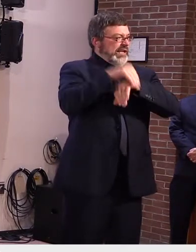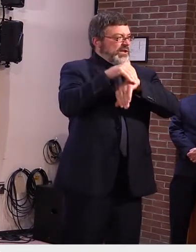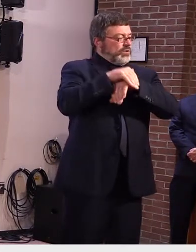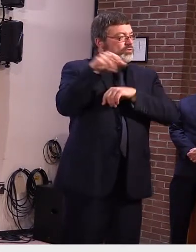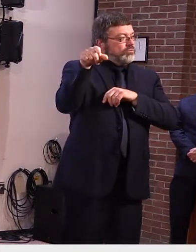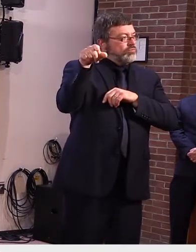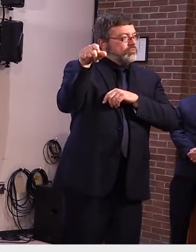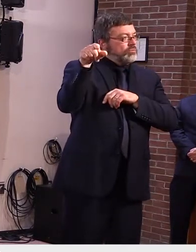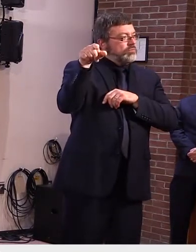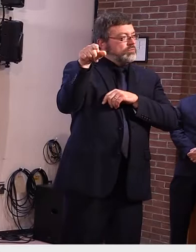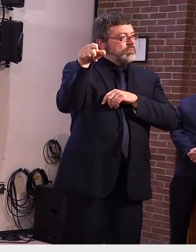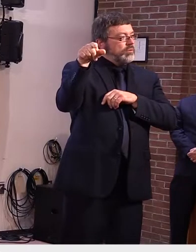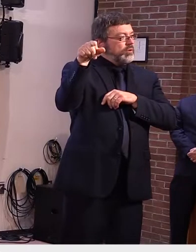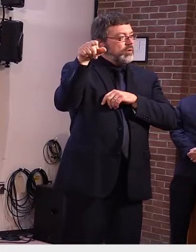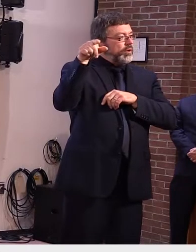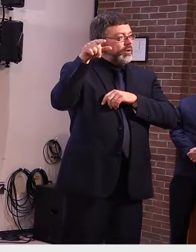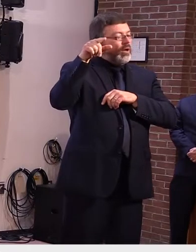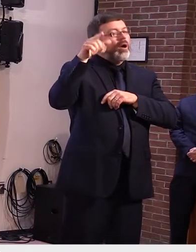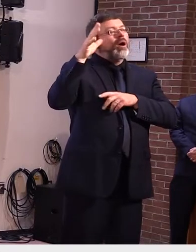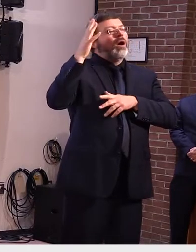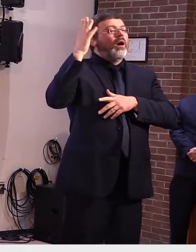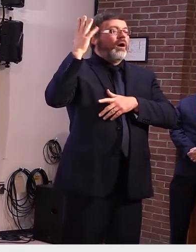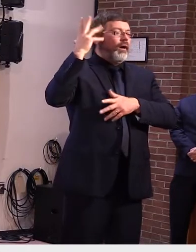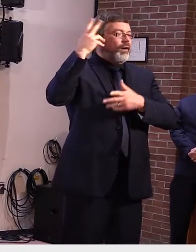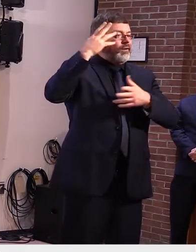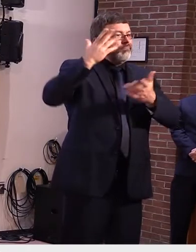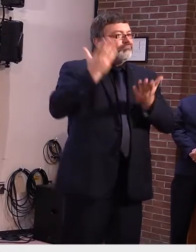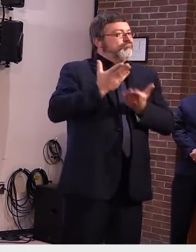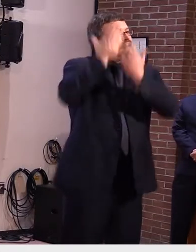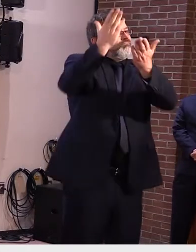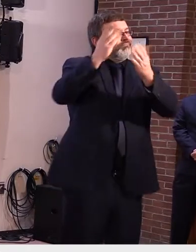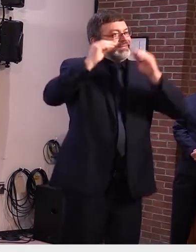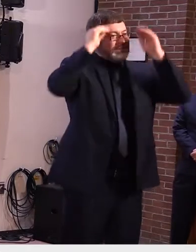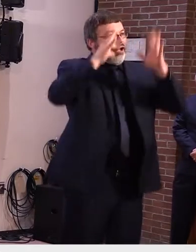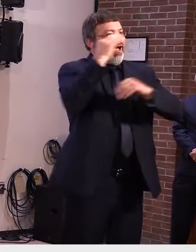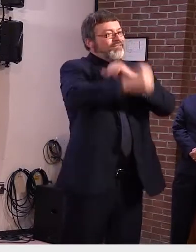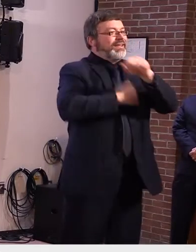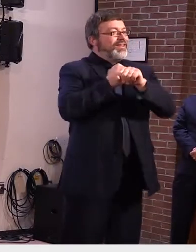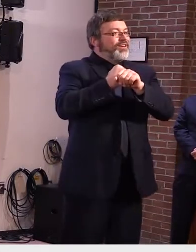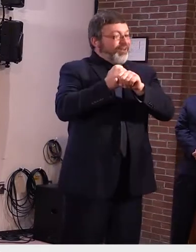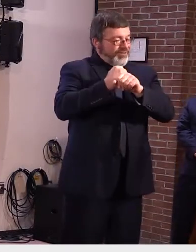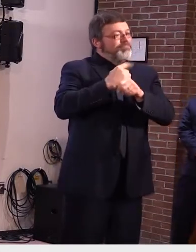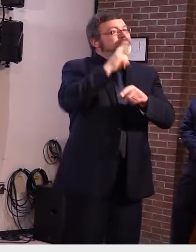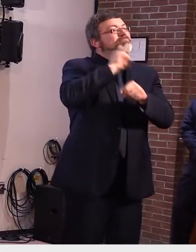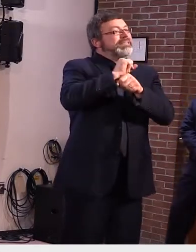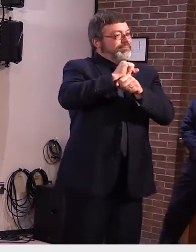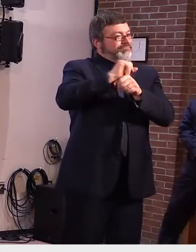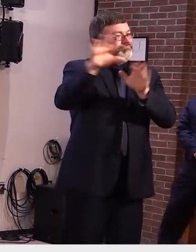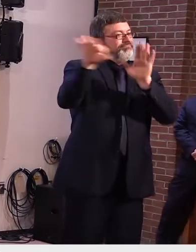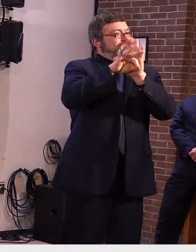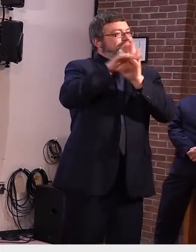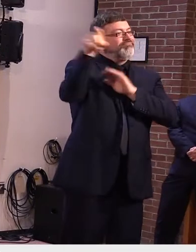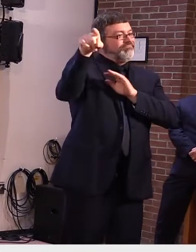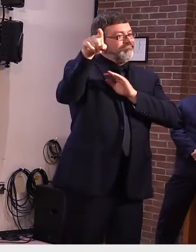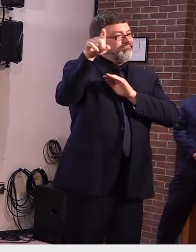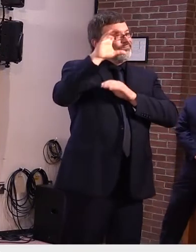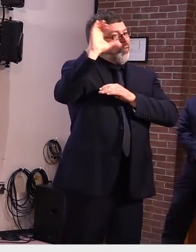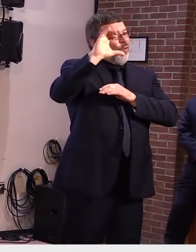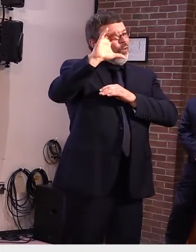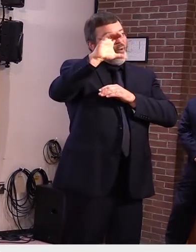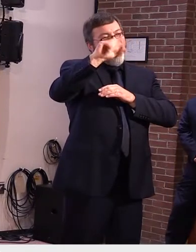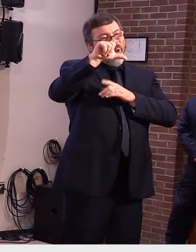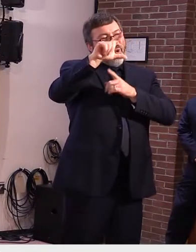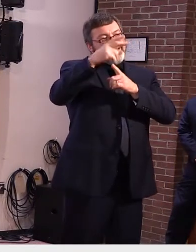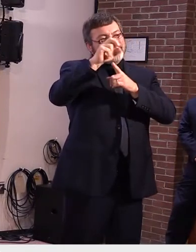Vermont Teacher of the Year. English language students are often new to the U.S. and need additional supports to be